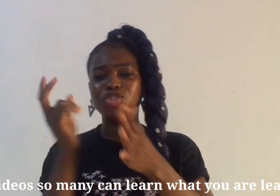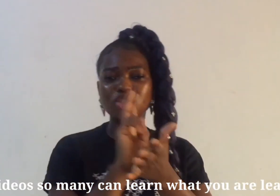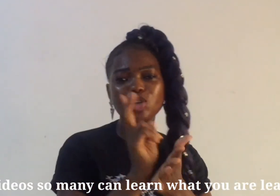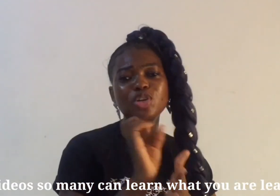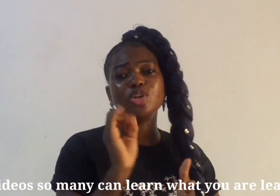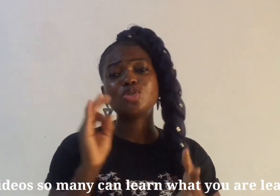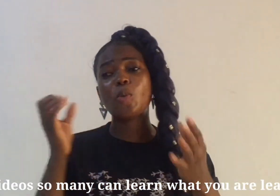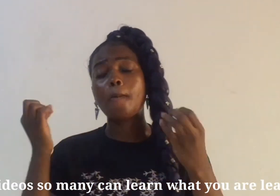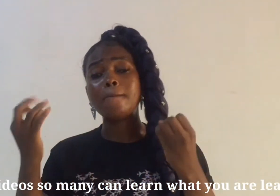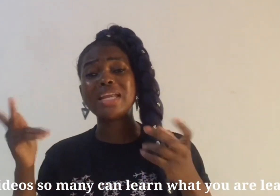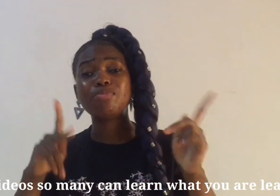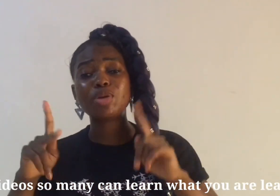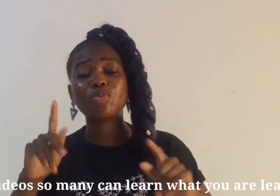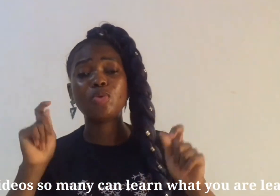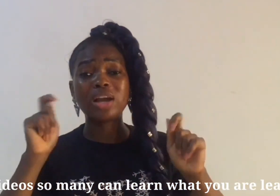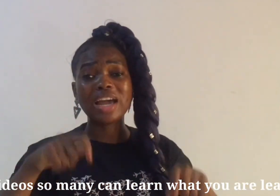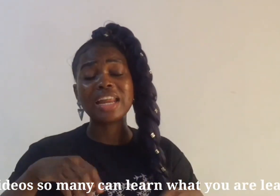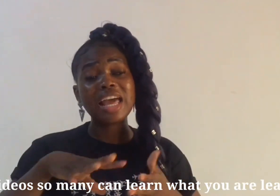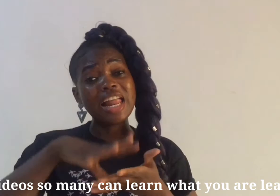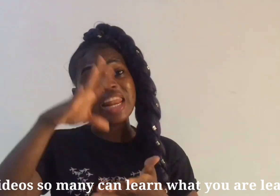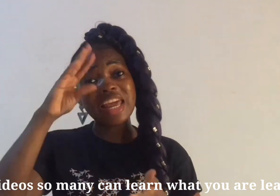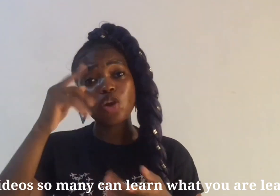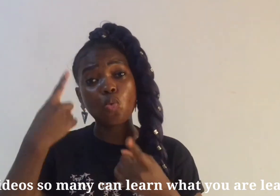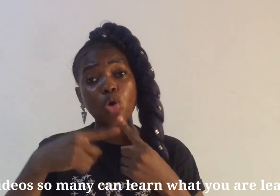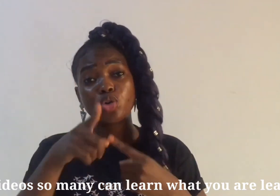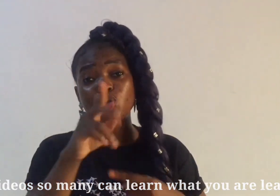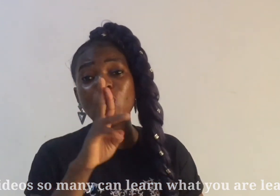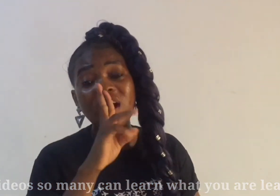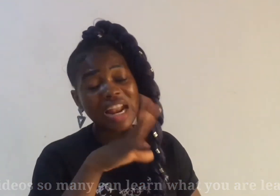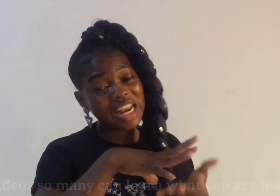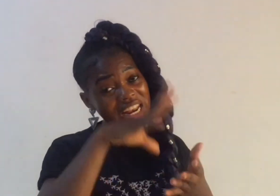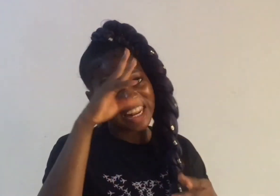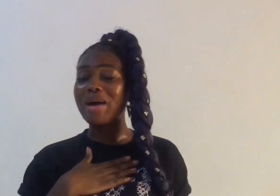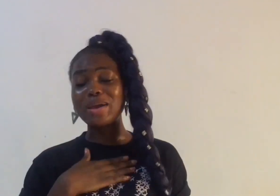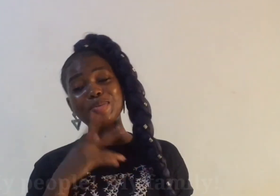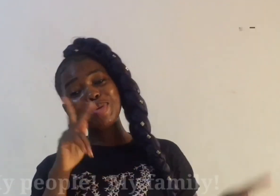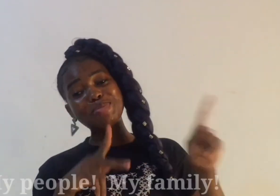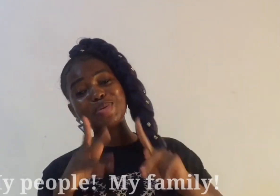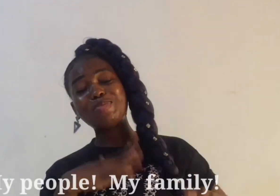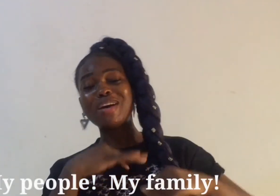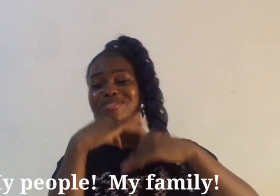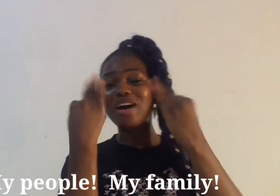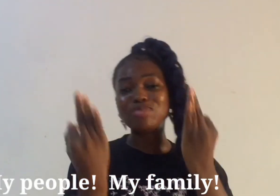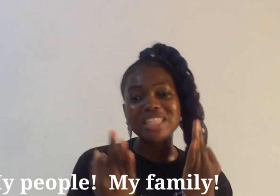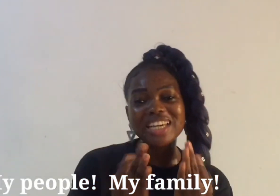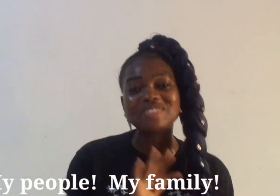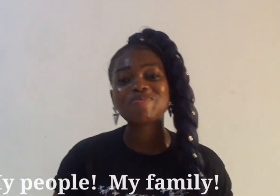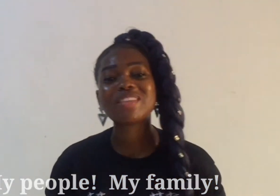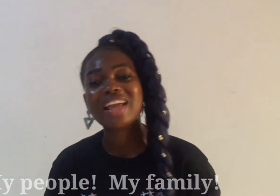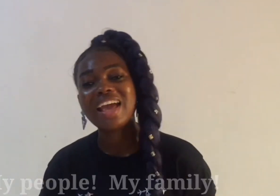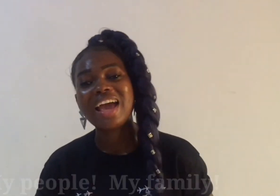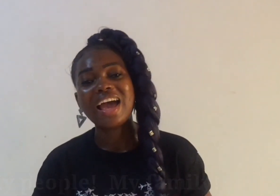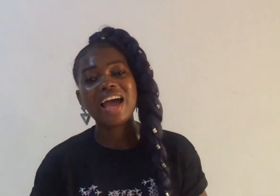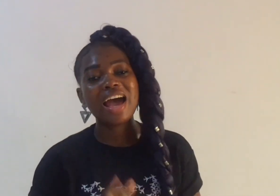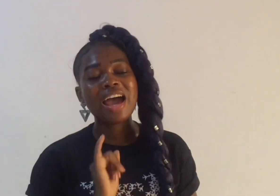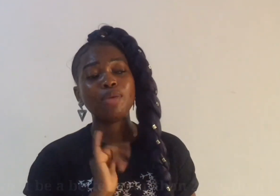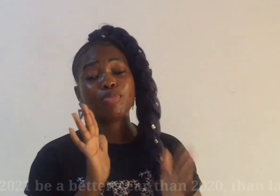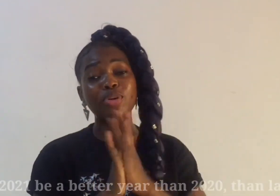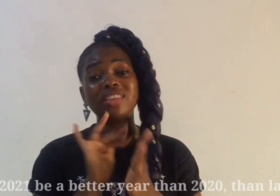video so many people can learn what you are my people my family i pray